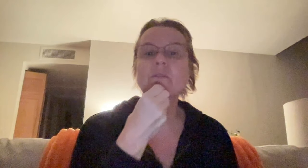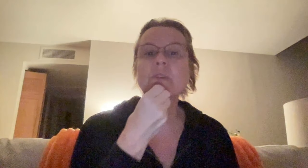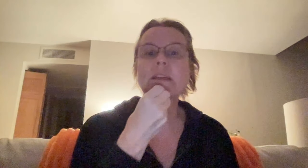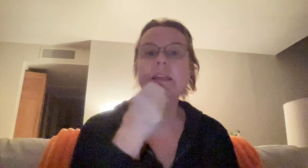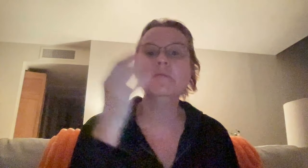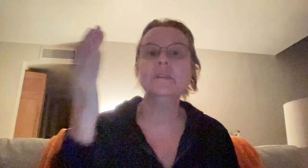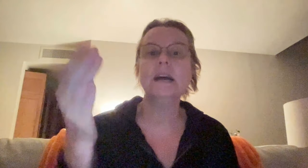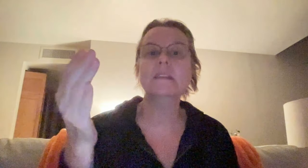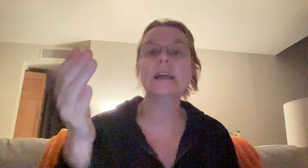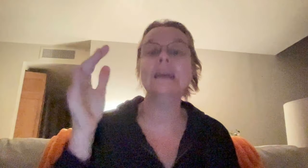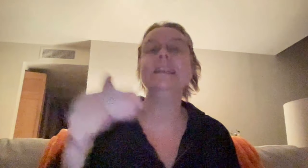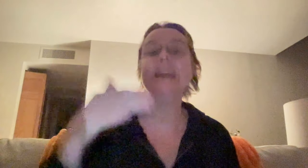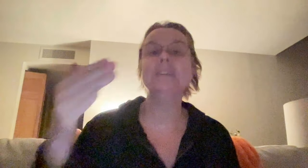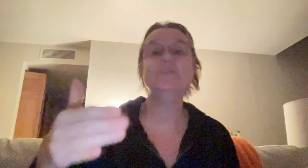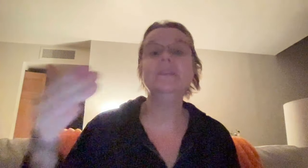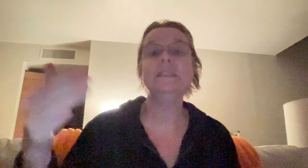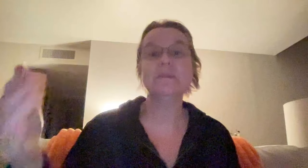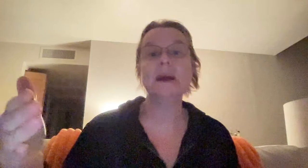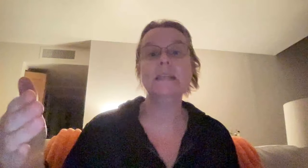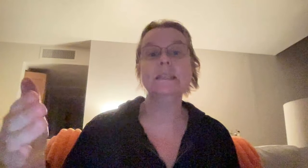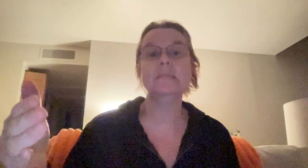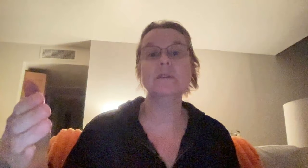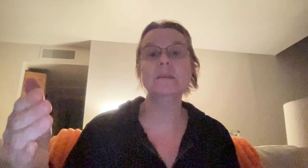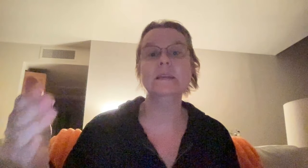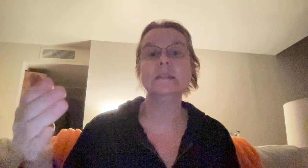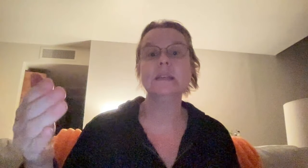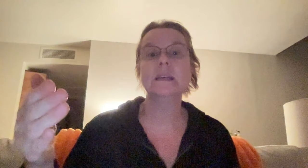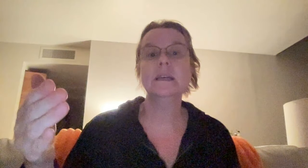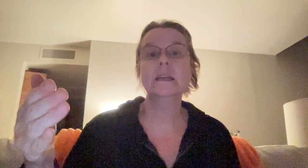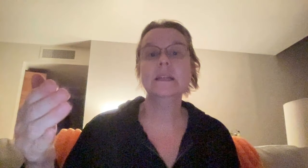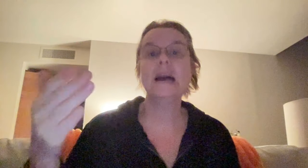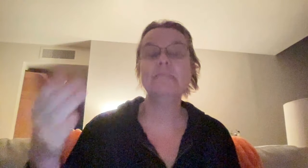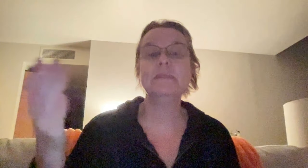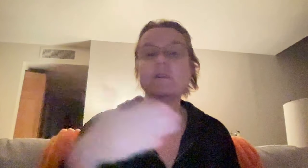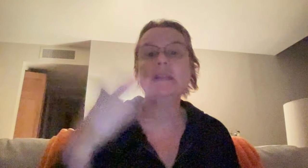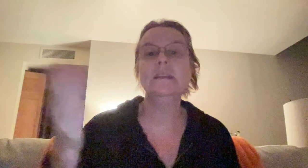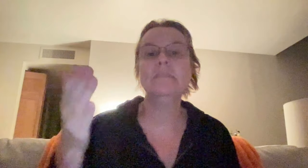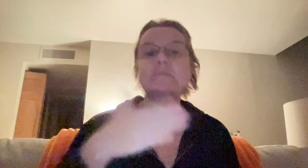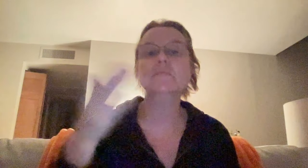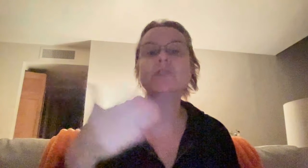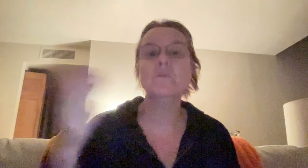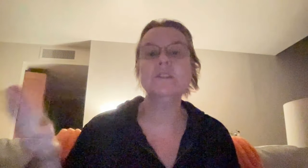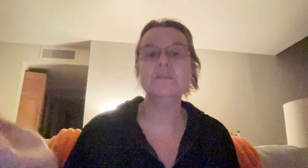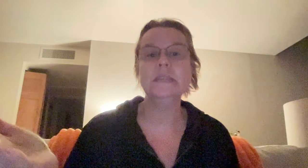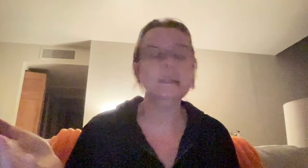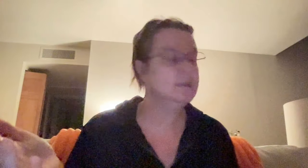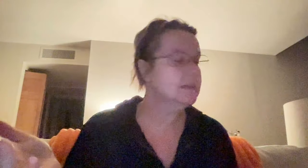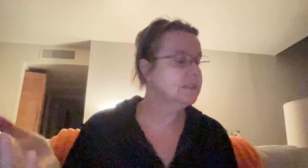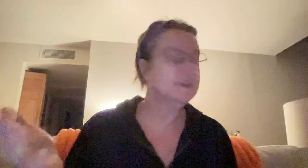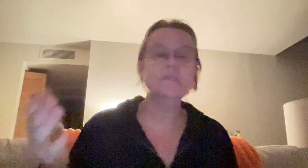he will not, like, I need, I do need to remind him though, because not, nobody, people don't know what you need. So I do